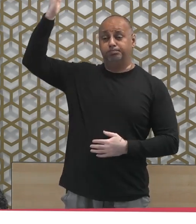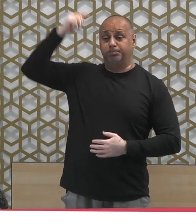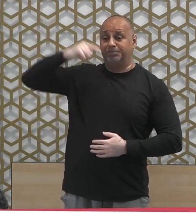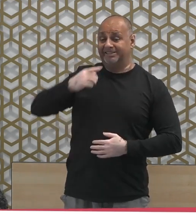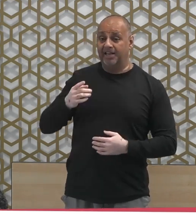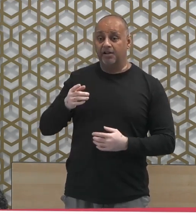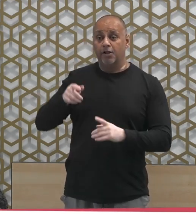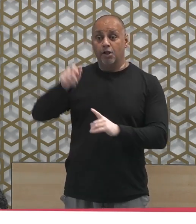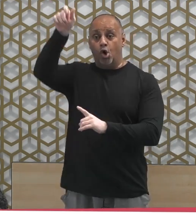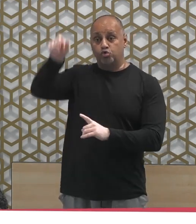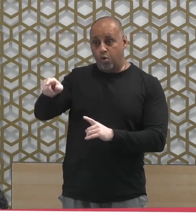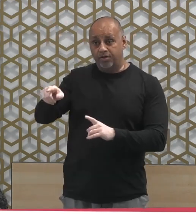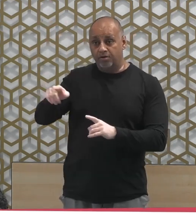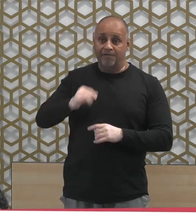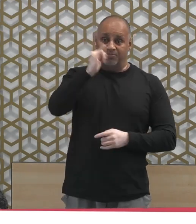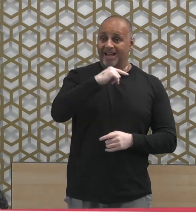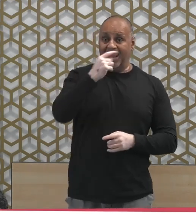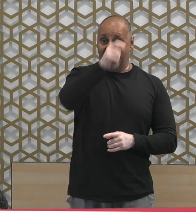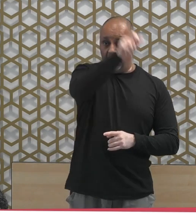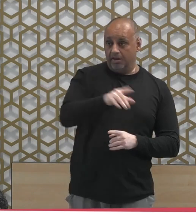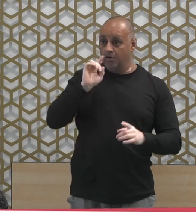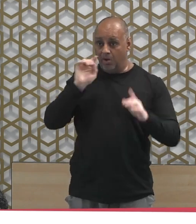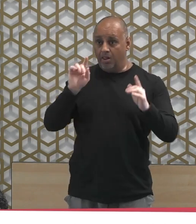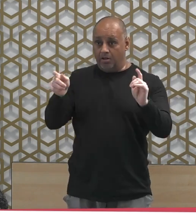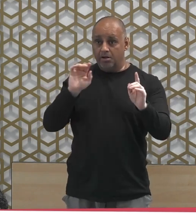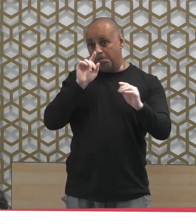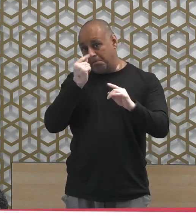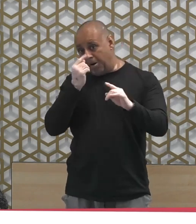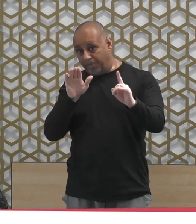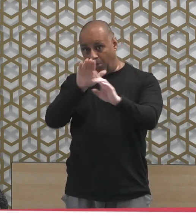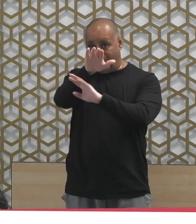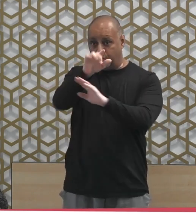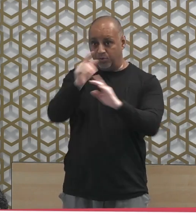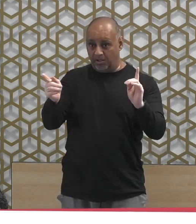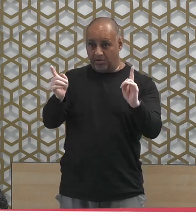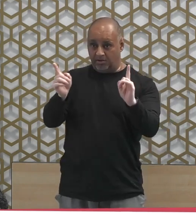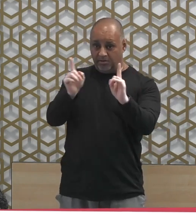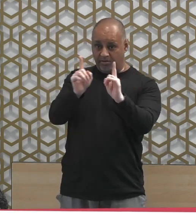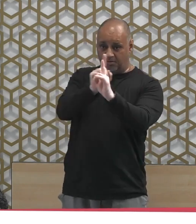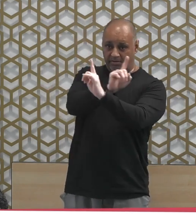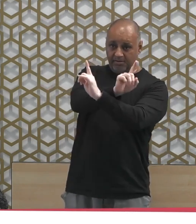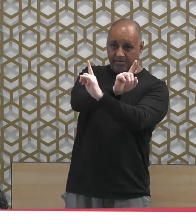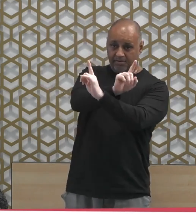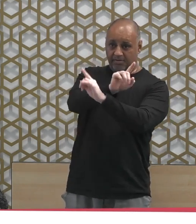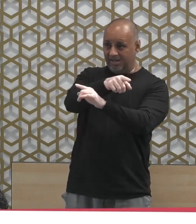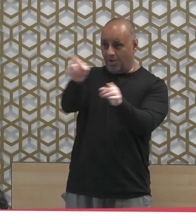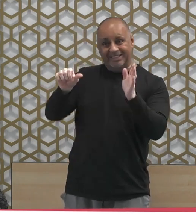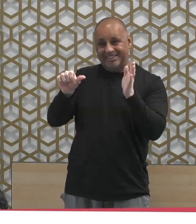as a liar. And the kathib would be seen as the sadiq. The liar would be seen as the truthful one.